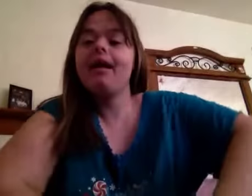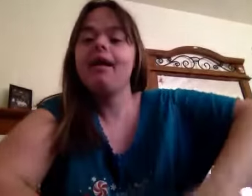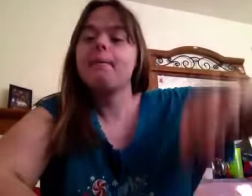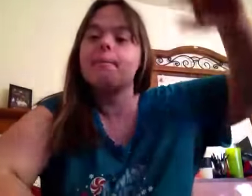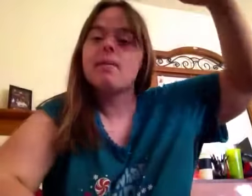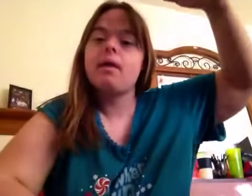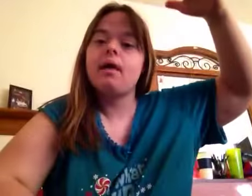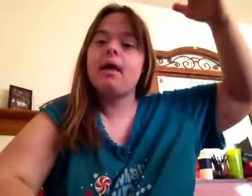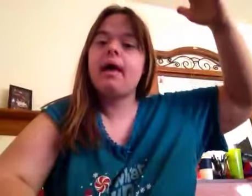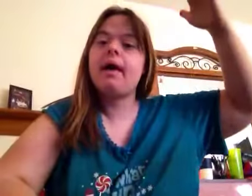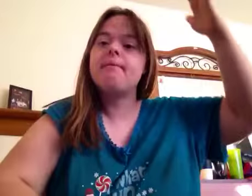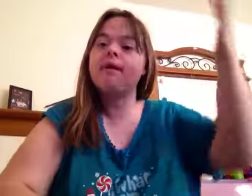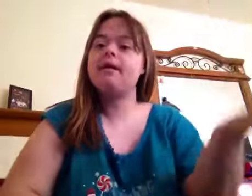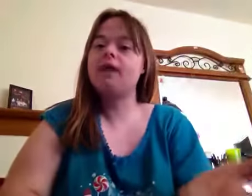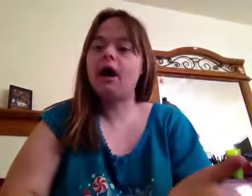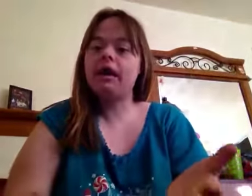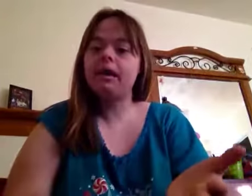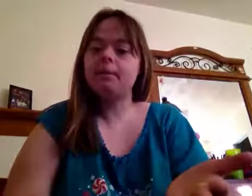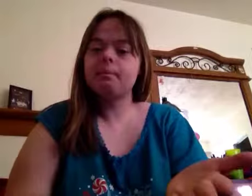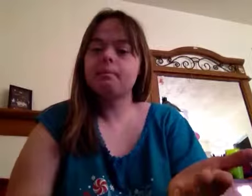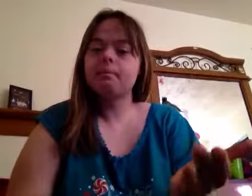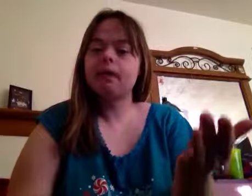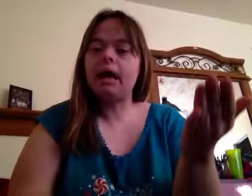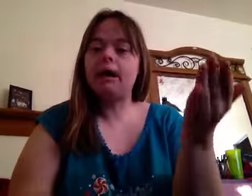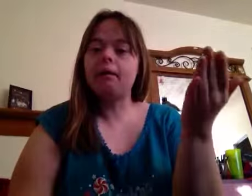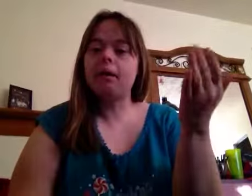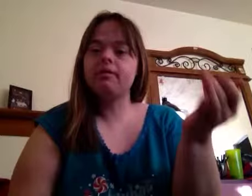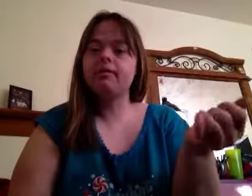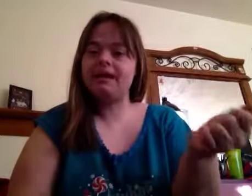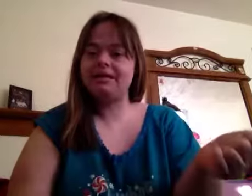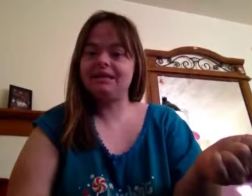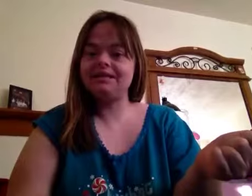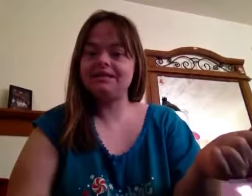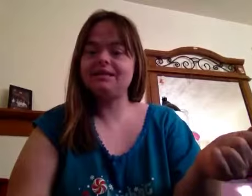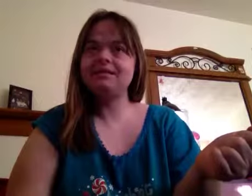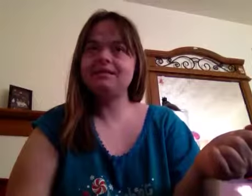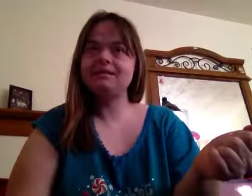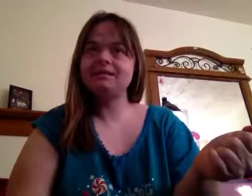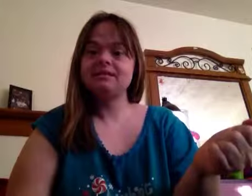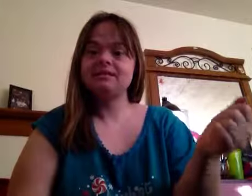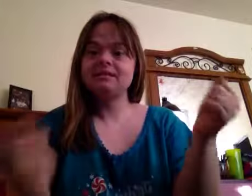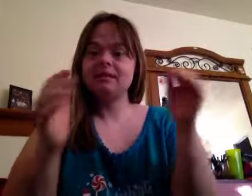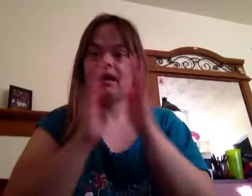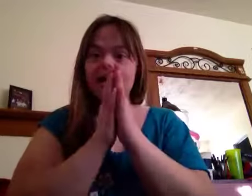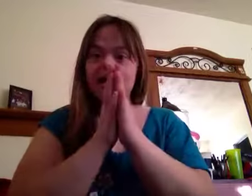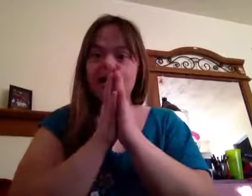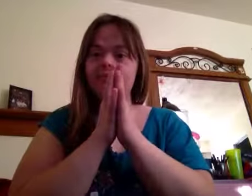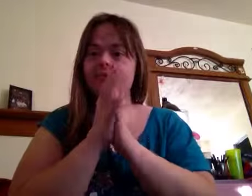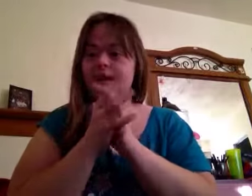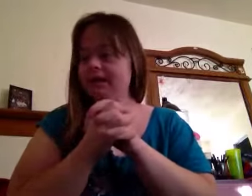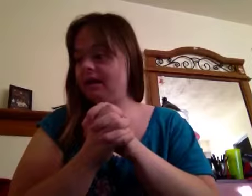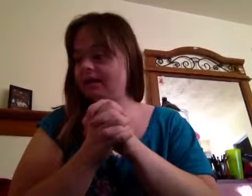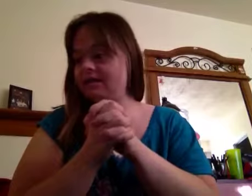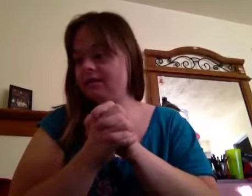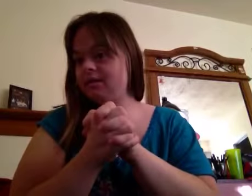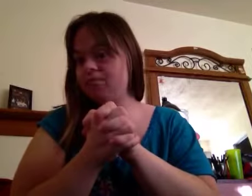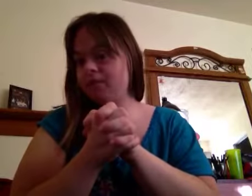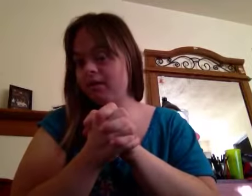I am not naughty. I'm on the nice list. I'm very nice this month,